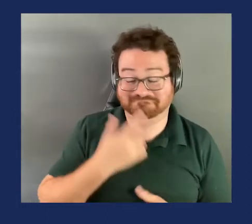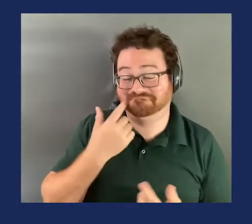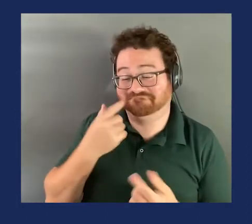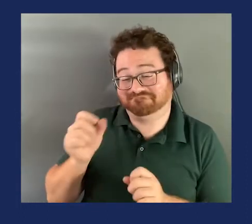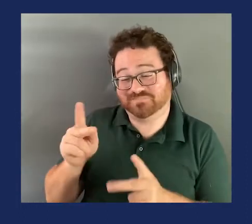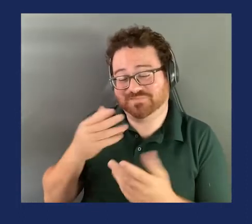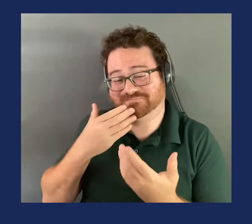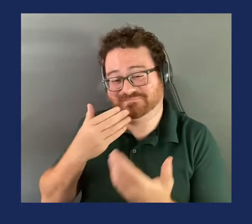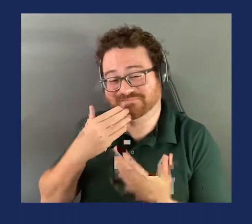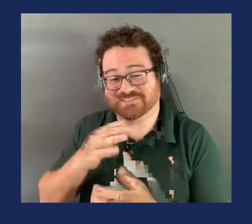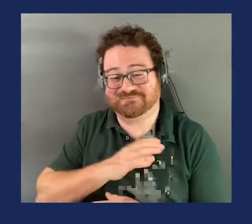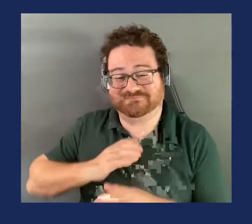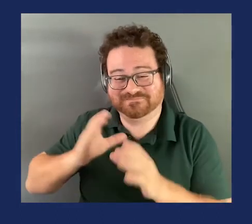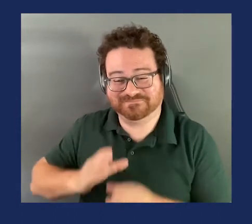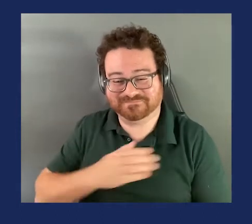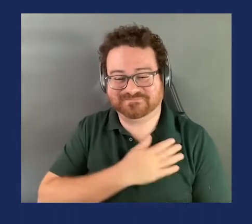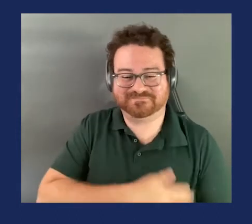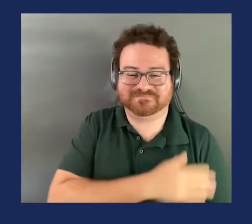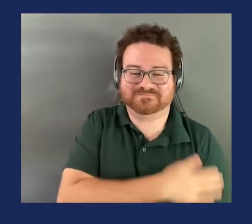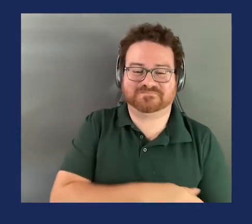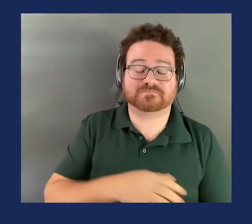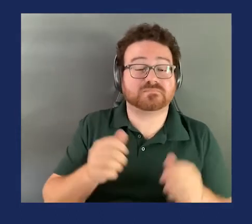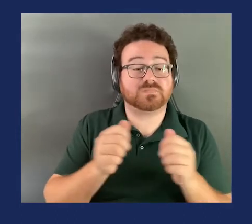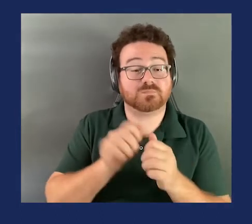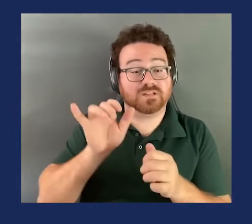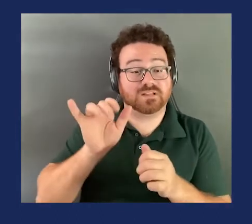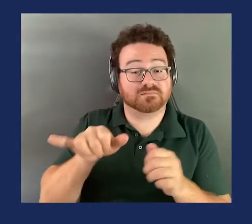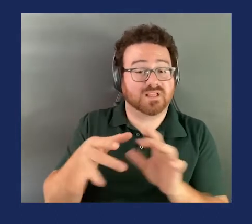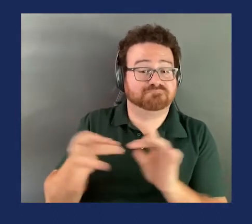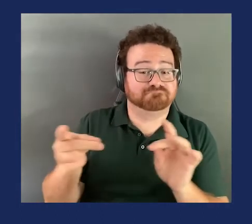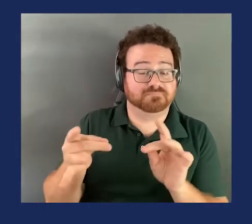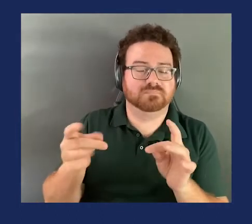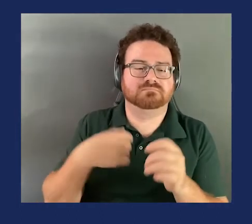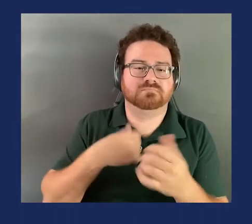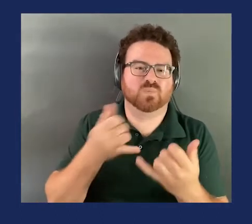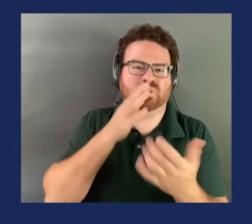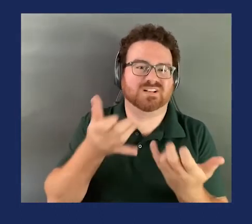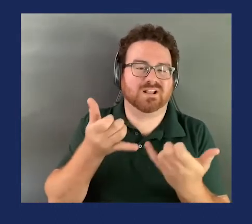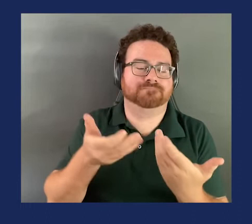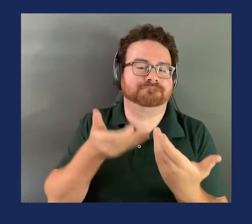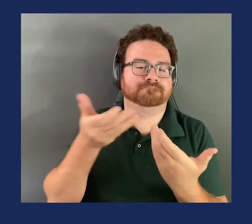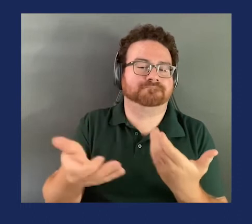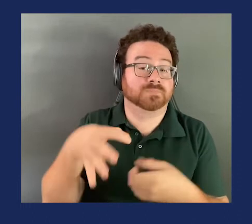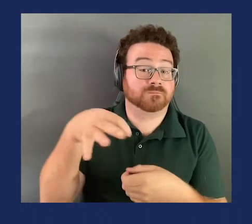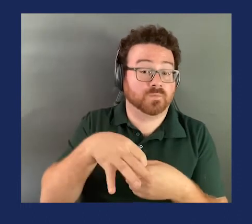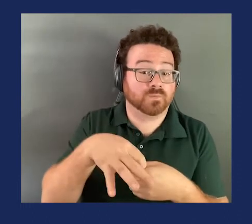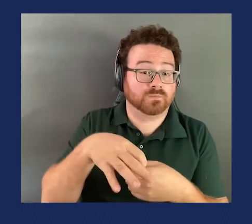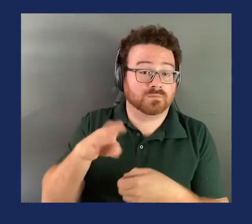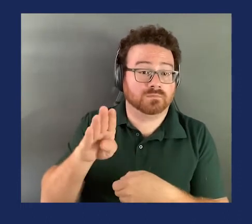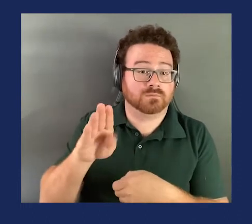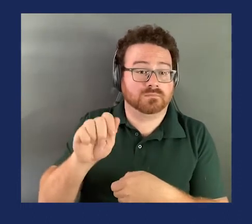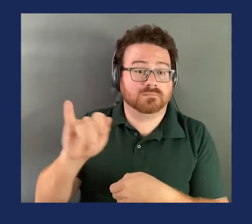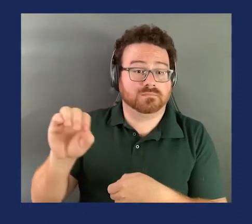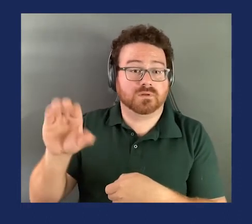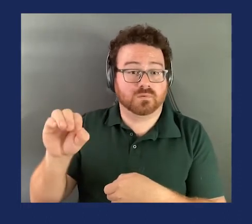Thank you, Commissioner. With that, I will turn to a vote. Commissioner Bianco, how do you vote?